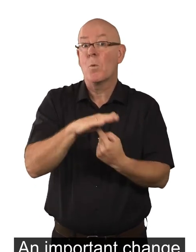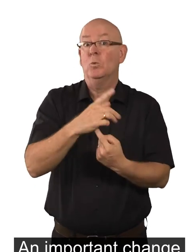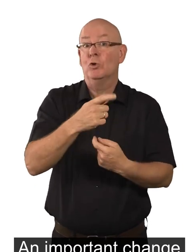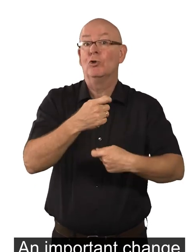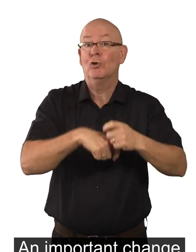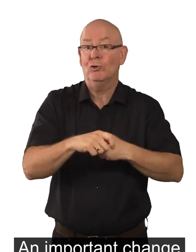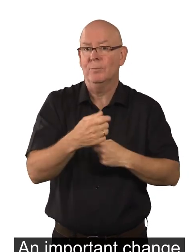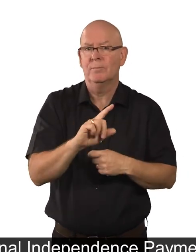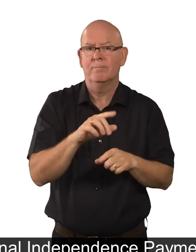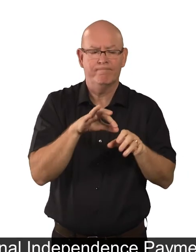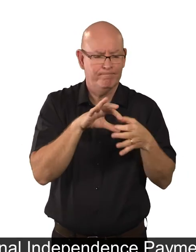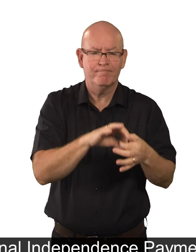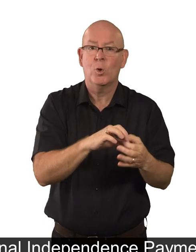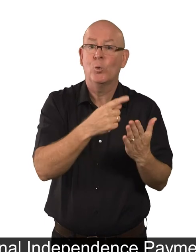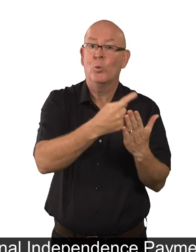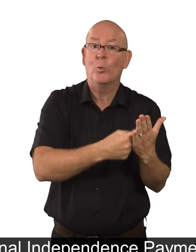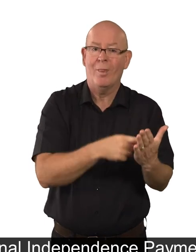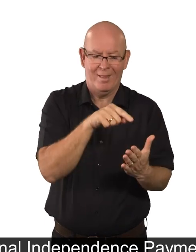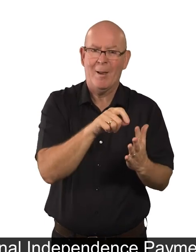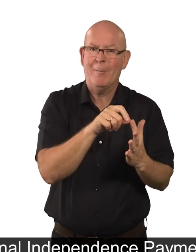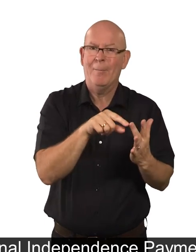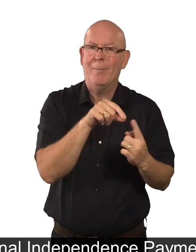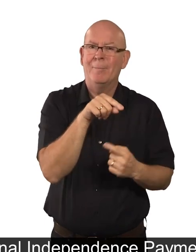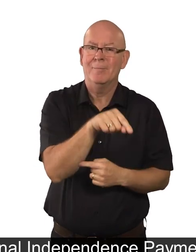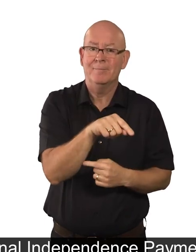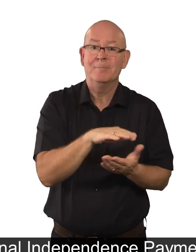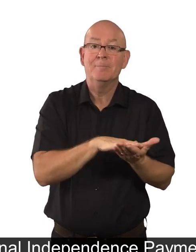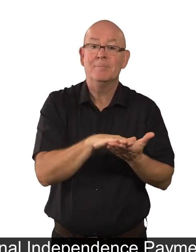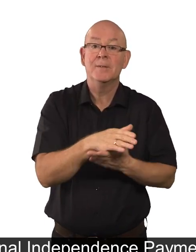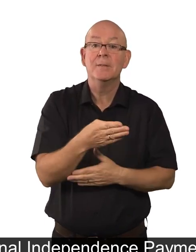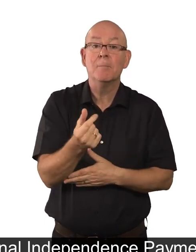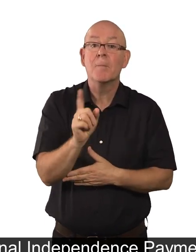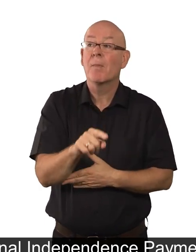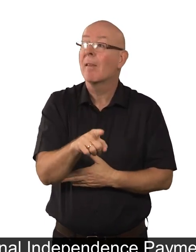rules of personal independence payment that means some people will get more money.